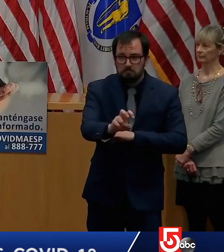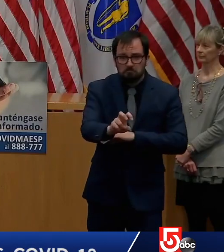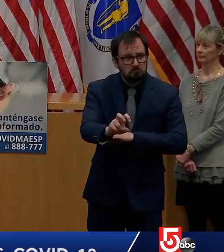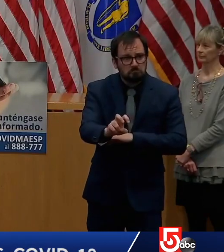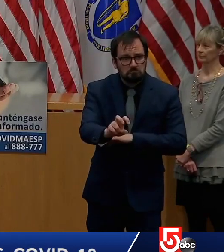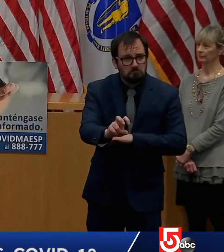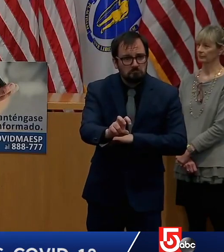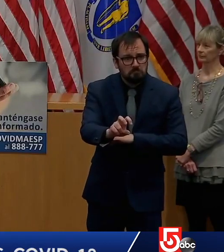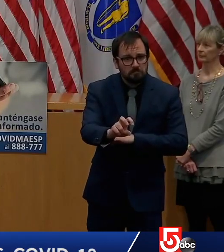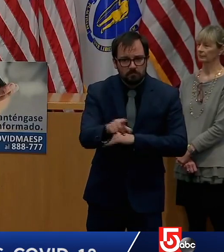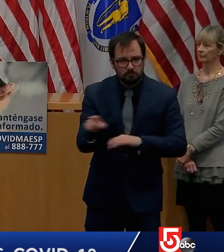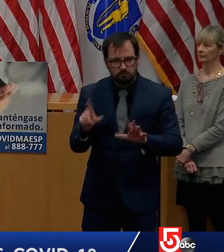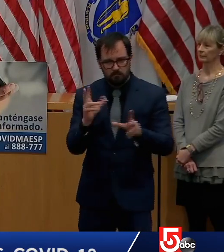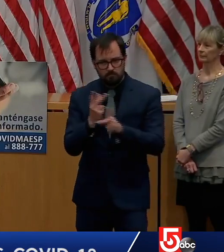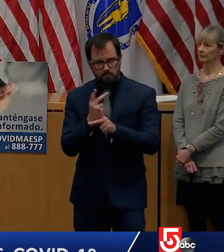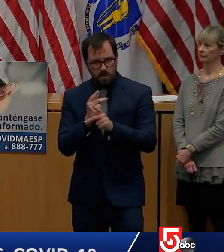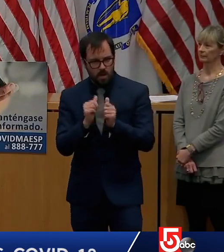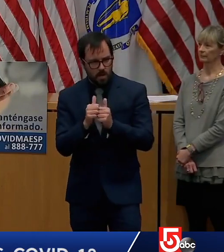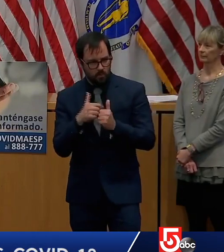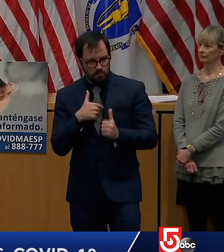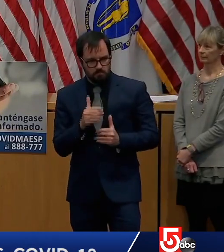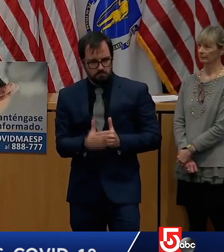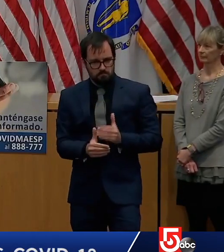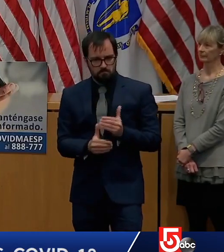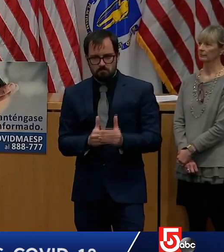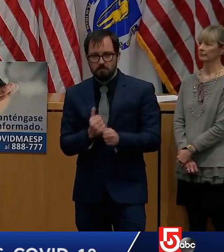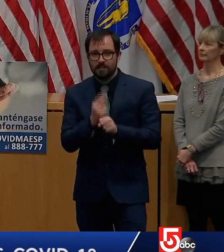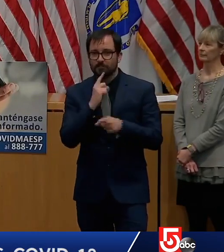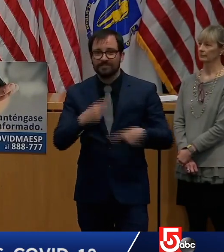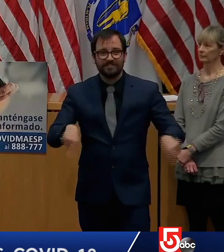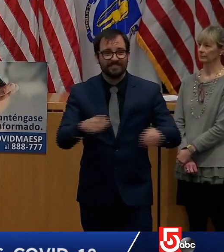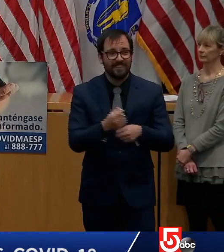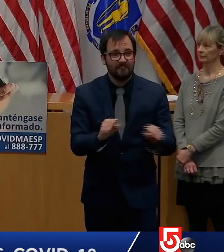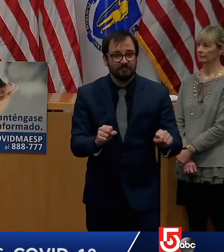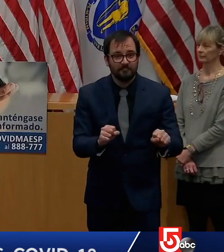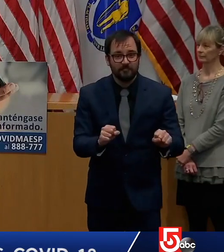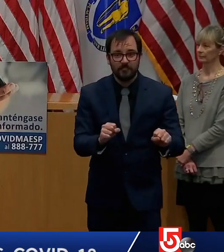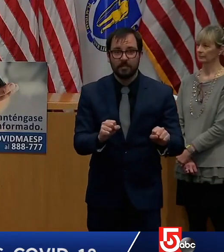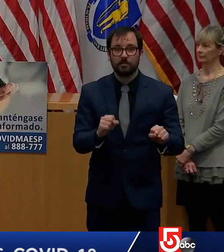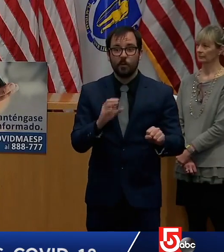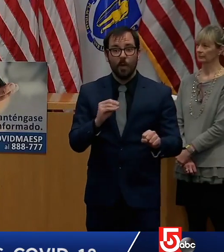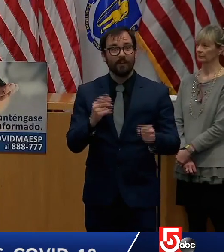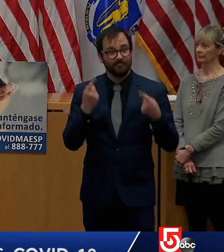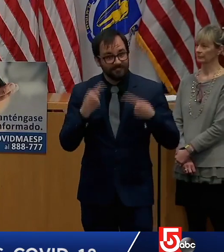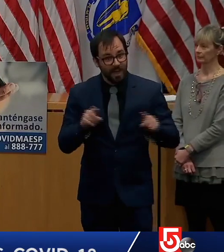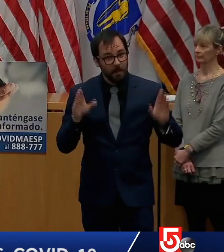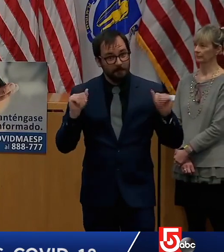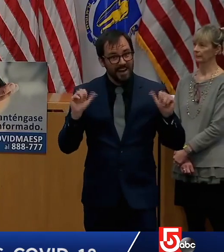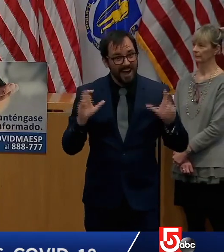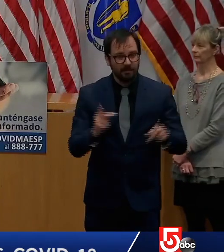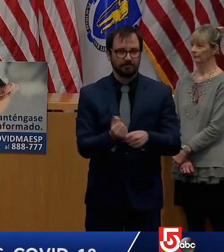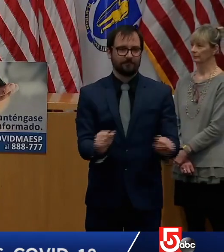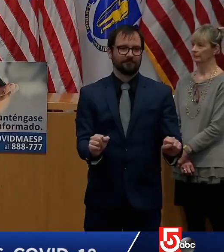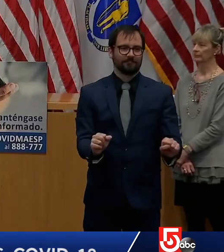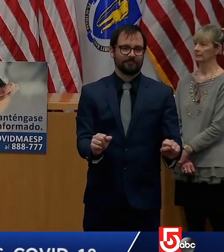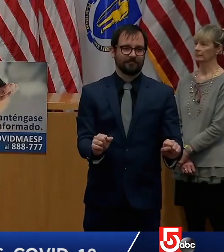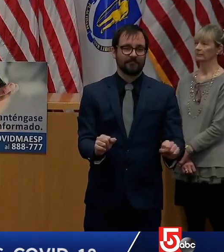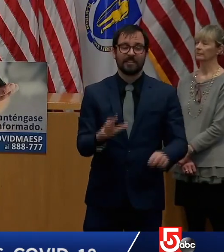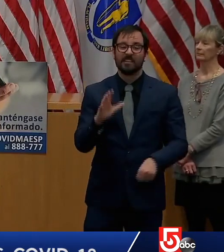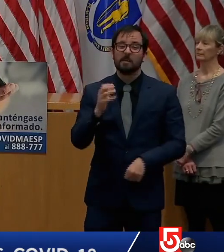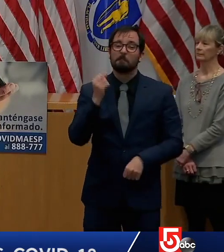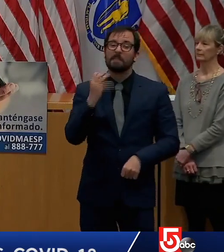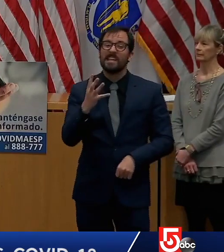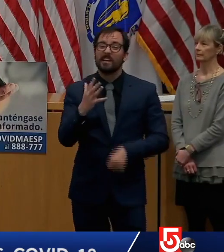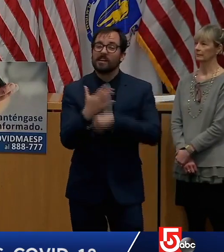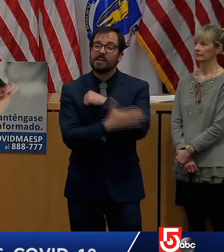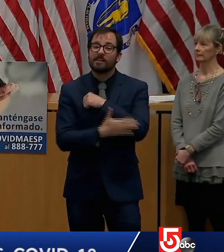safely. And they're talking to their colleagues in other countries. If they have businesses in other countries, they're talking to their employees and their managers